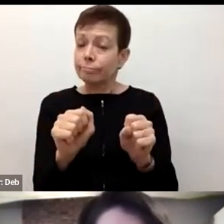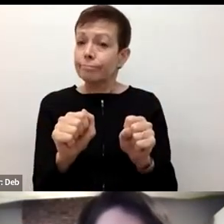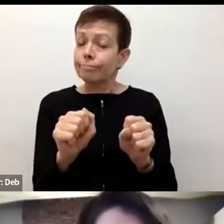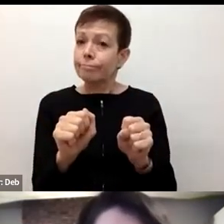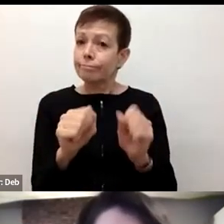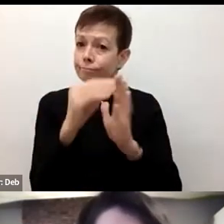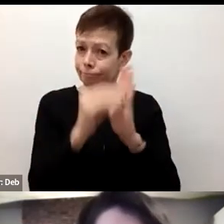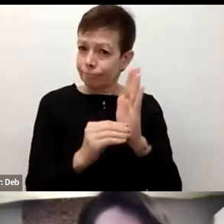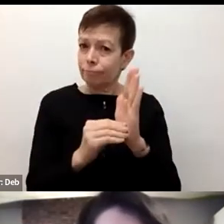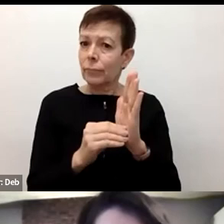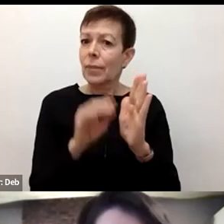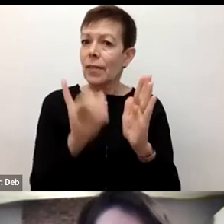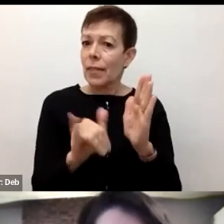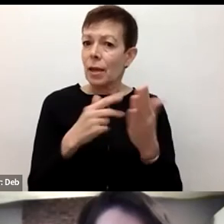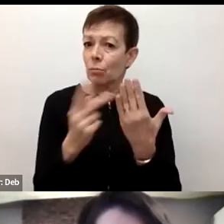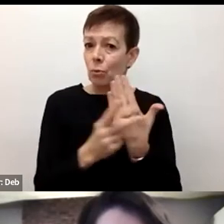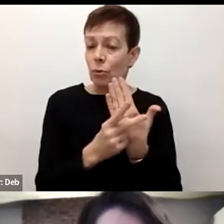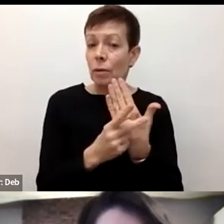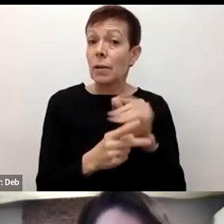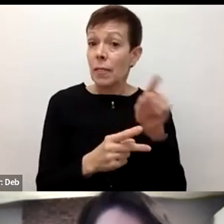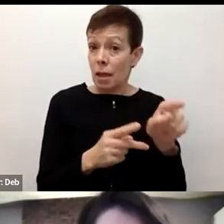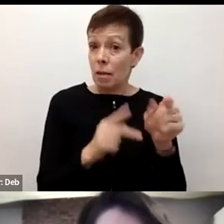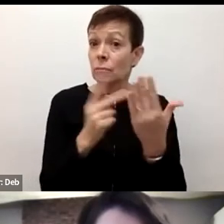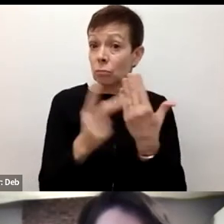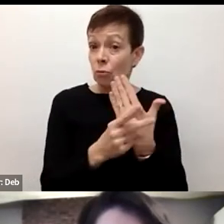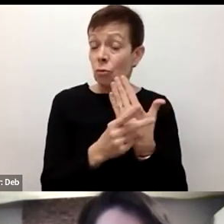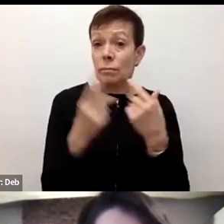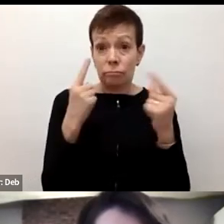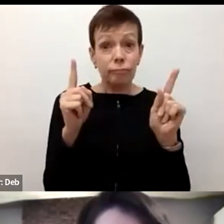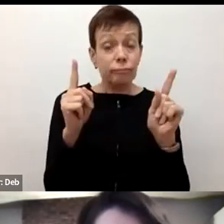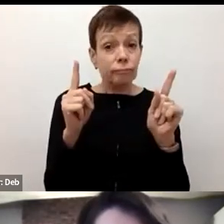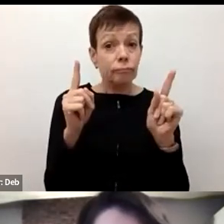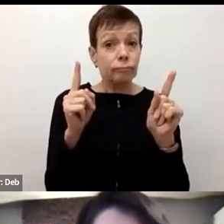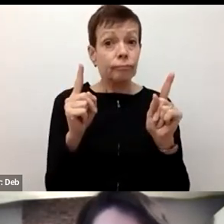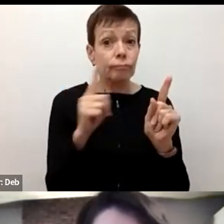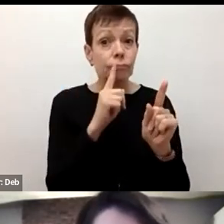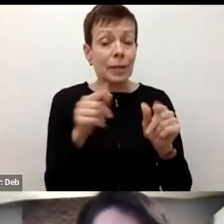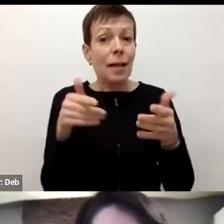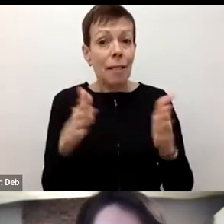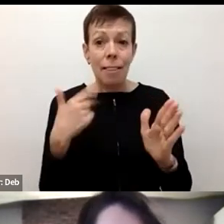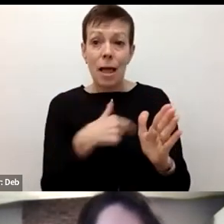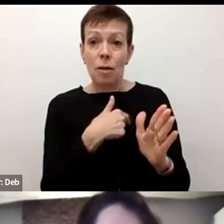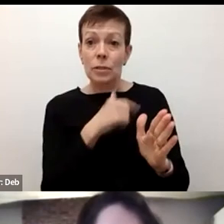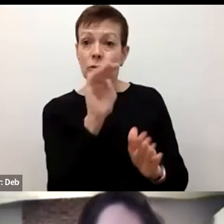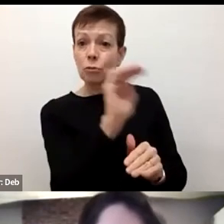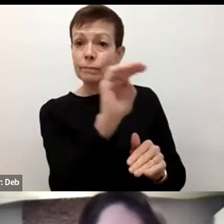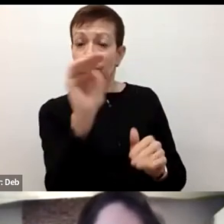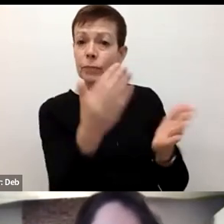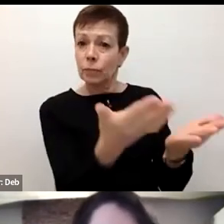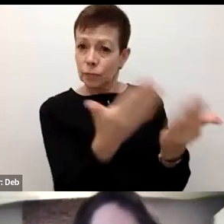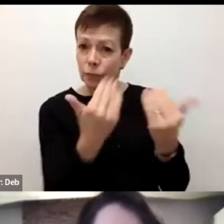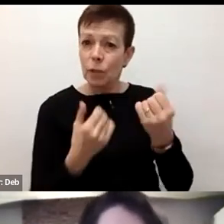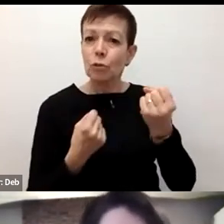But the success of that in the support of refugee families, families, individuals coming to Canada,